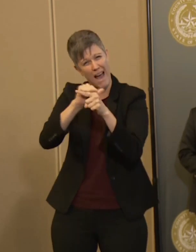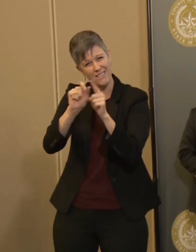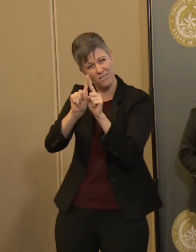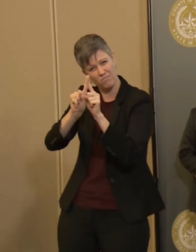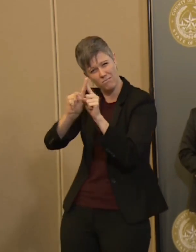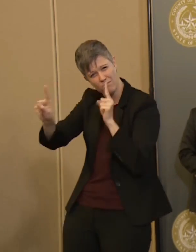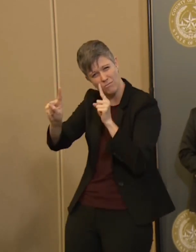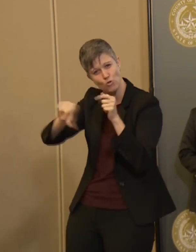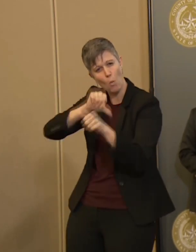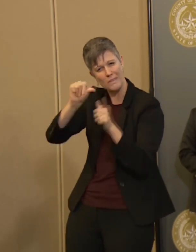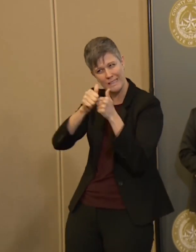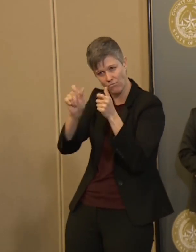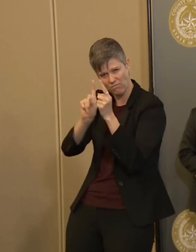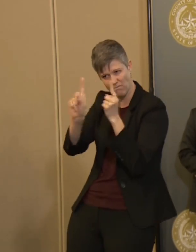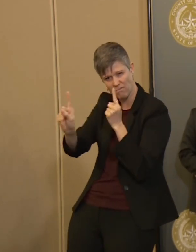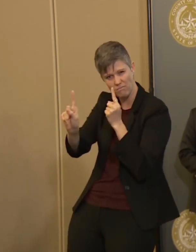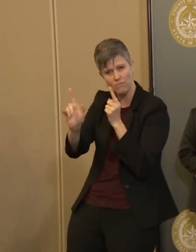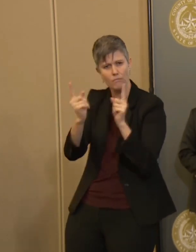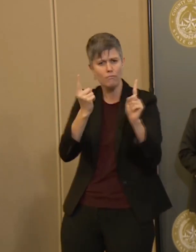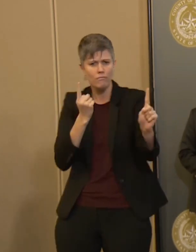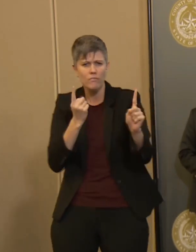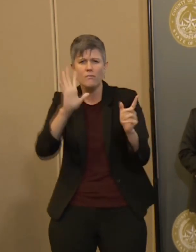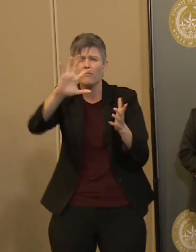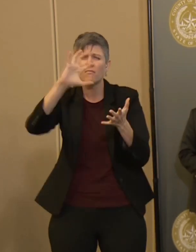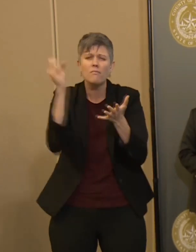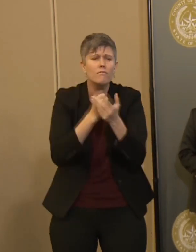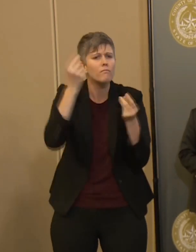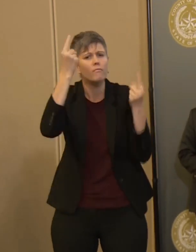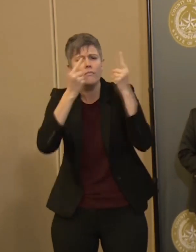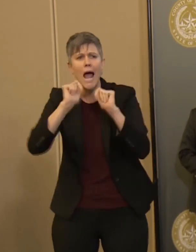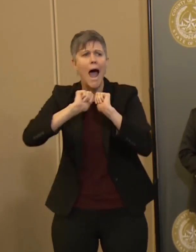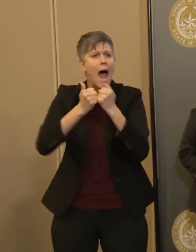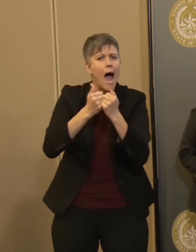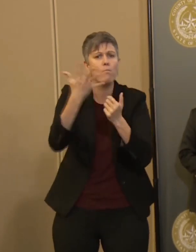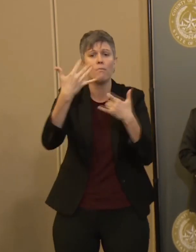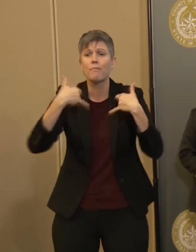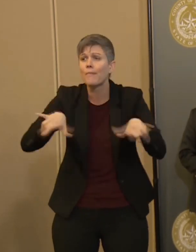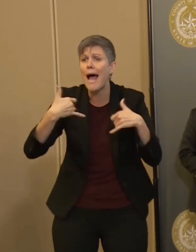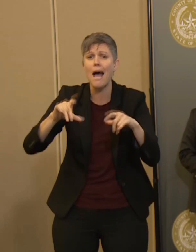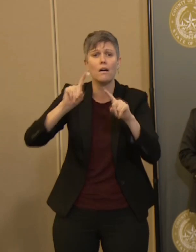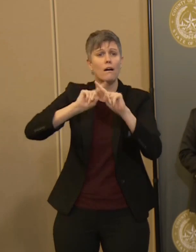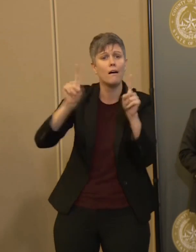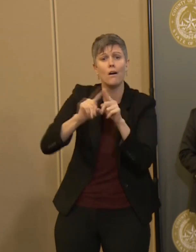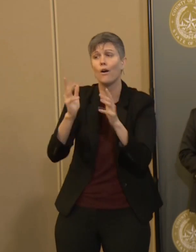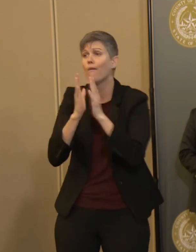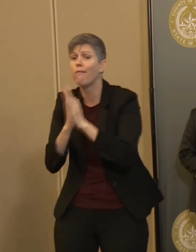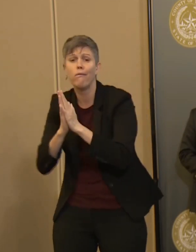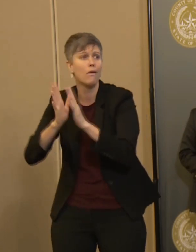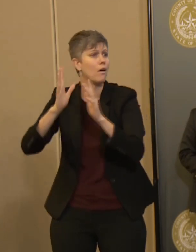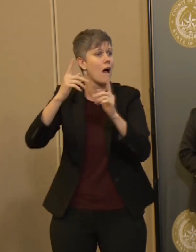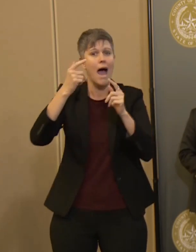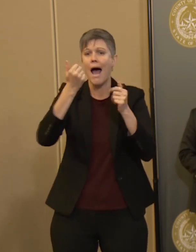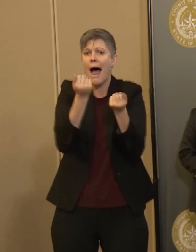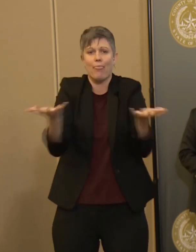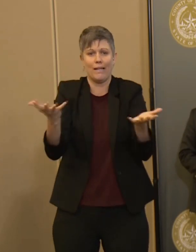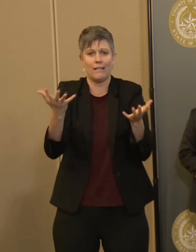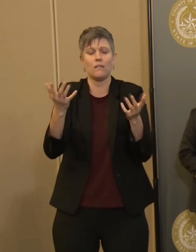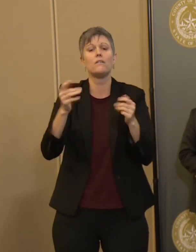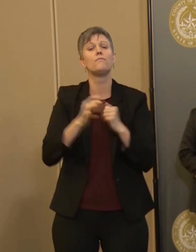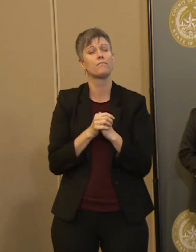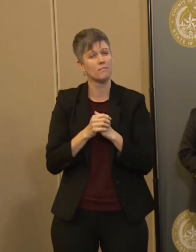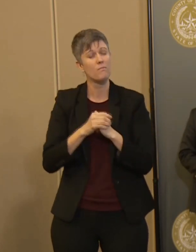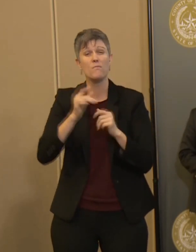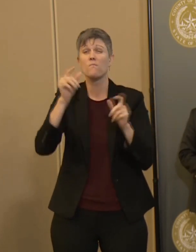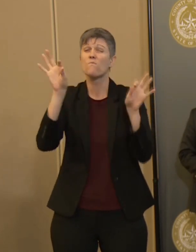find new ways to work, play and worship together. We will find ways to stay connected while preventing